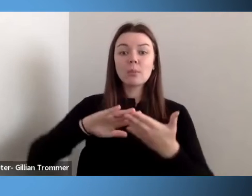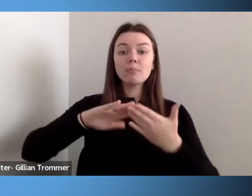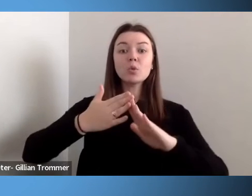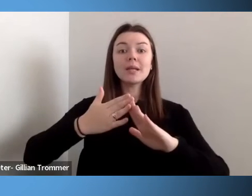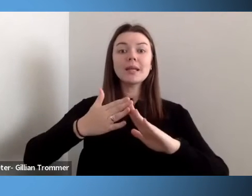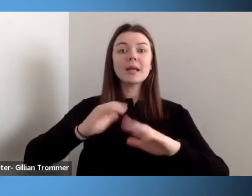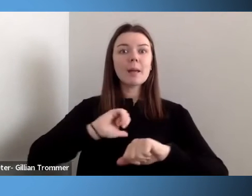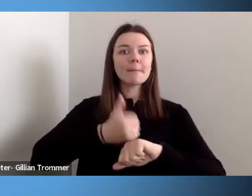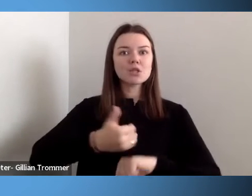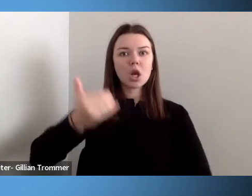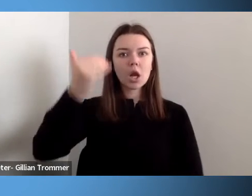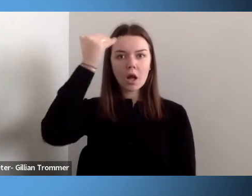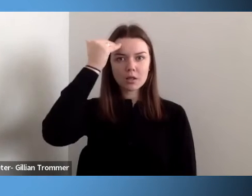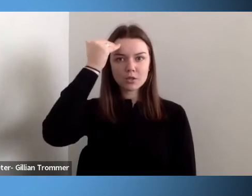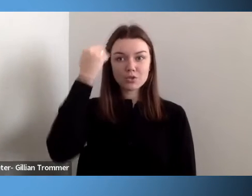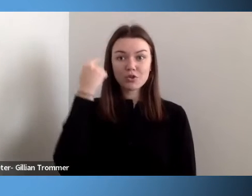and tomorrow.